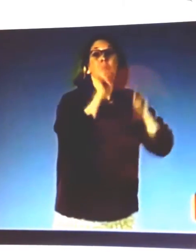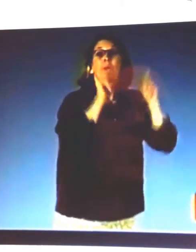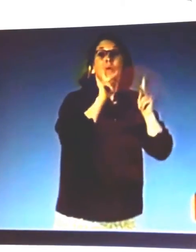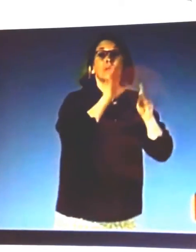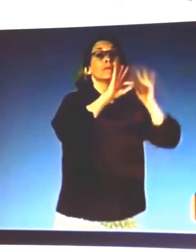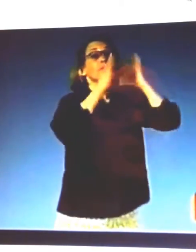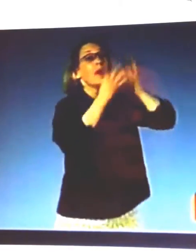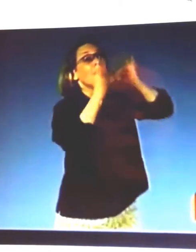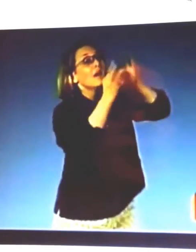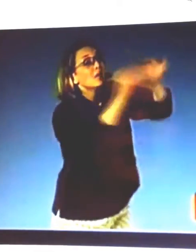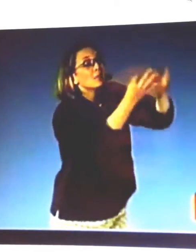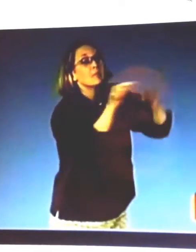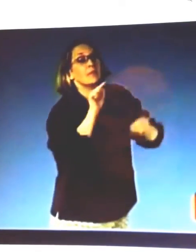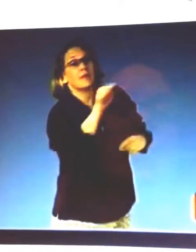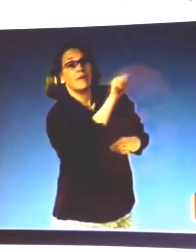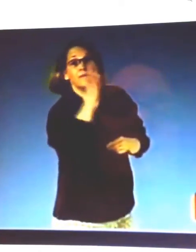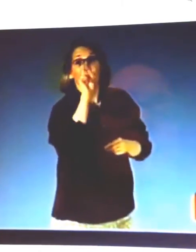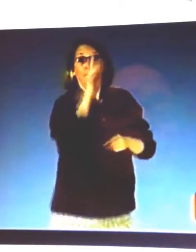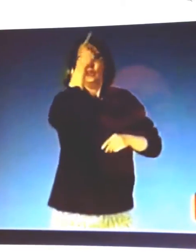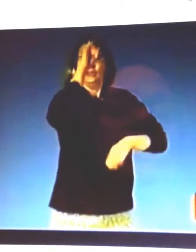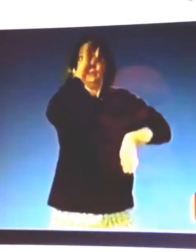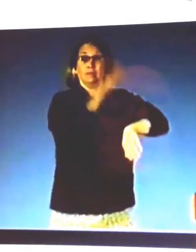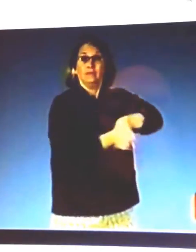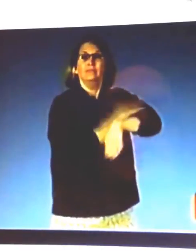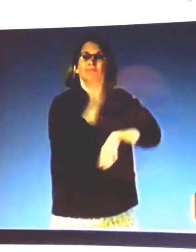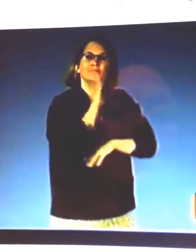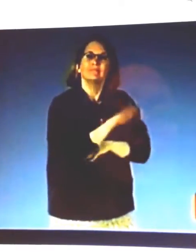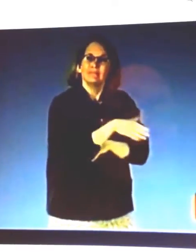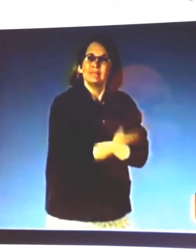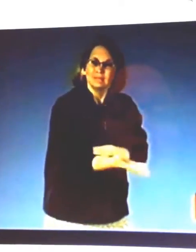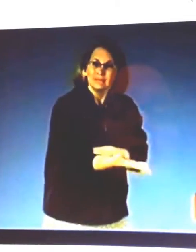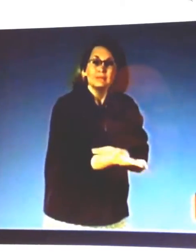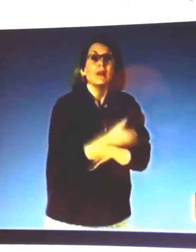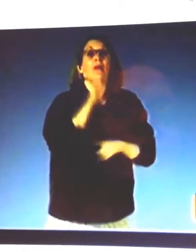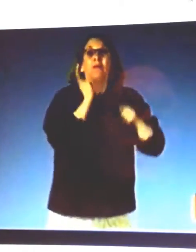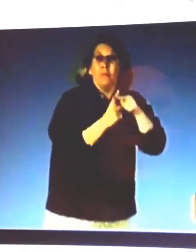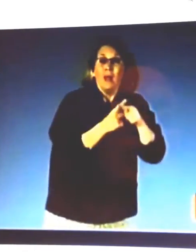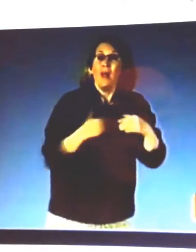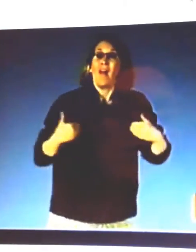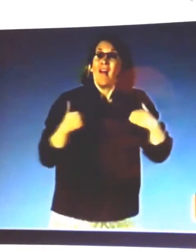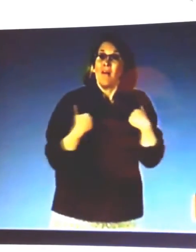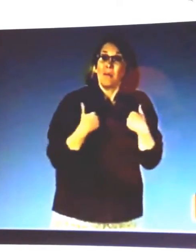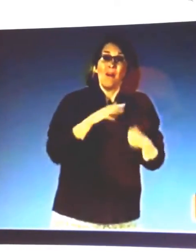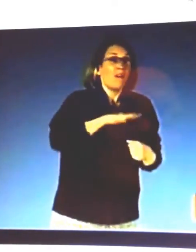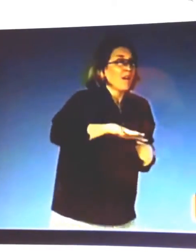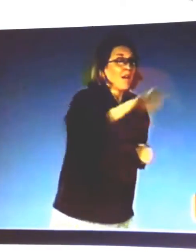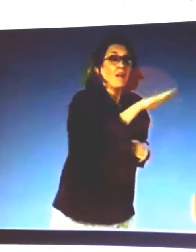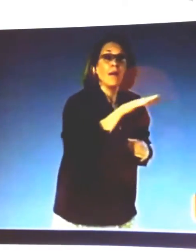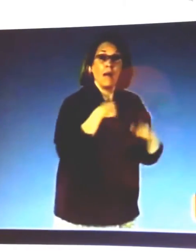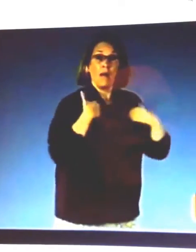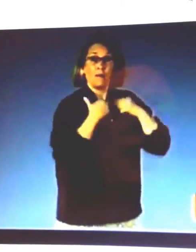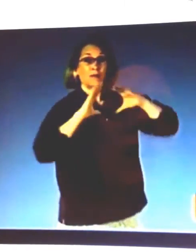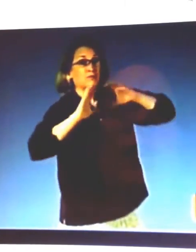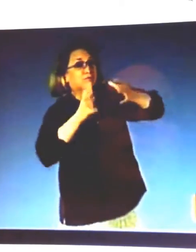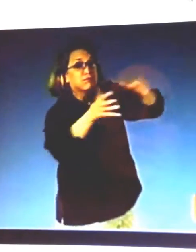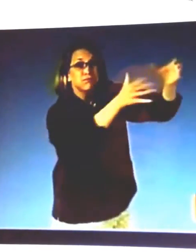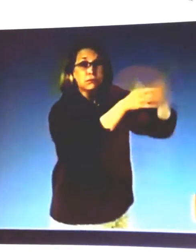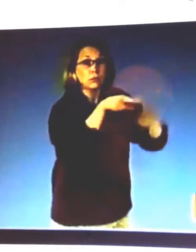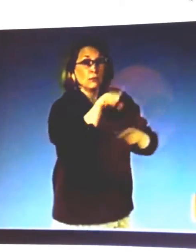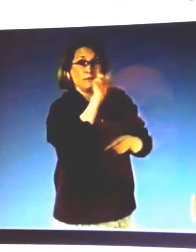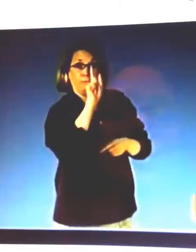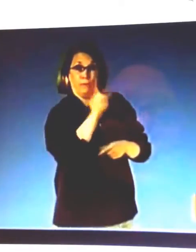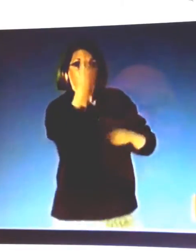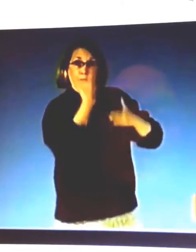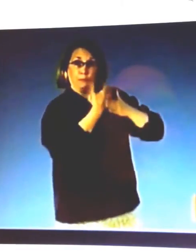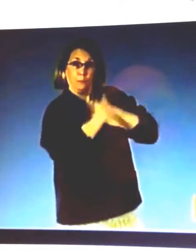allow the people to be free, that the firstborn son of every family living in Egypt would die. And that also the